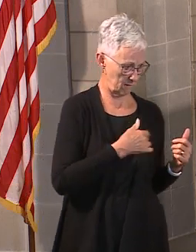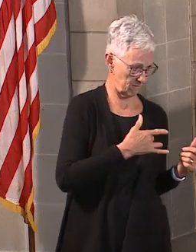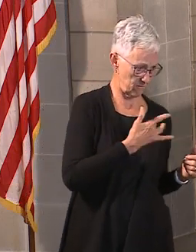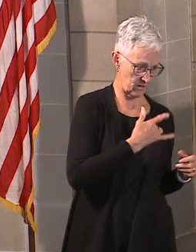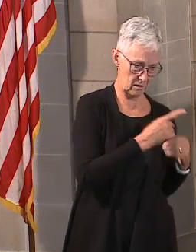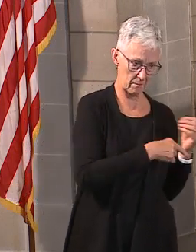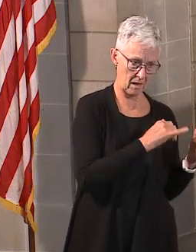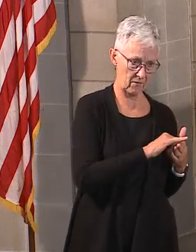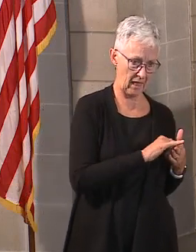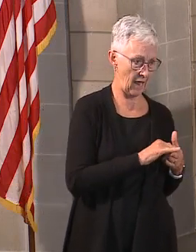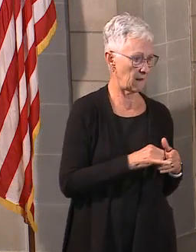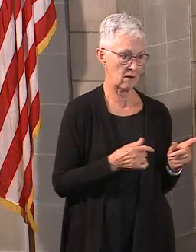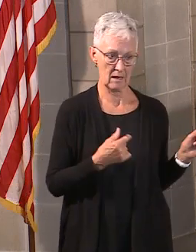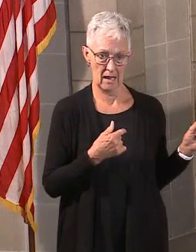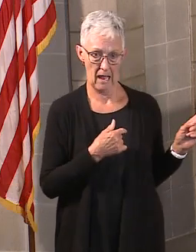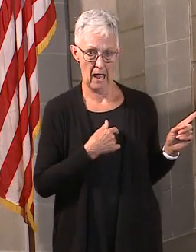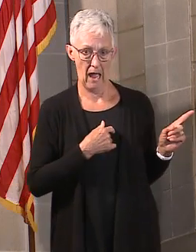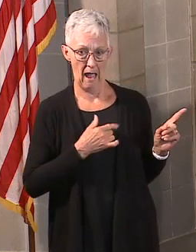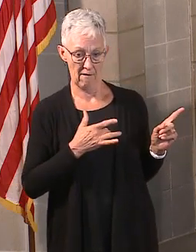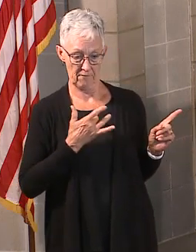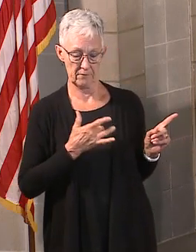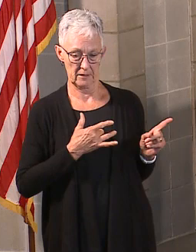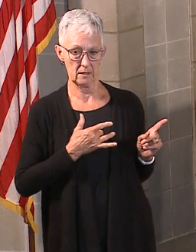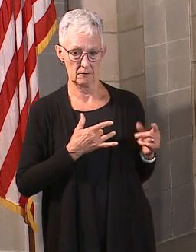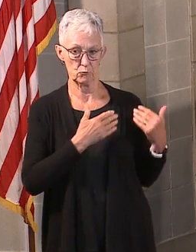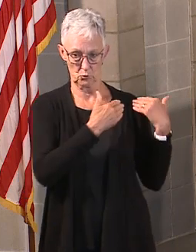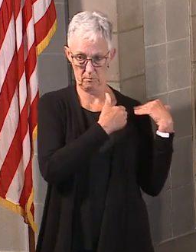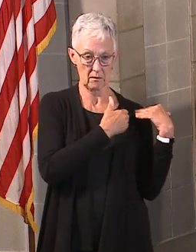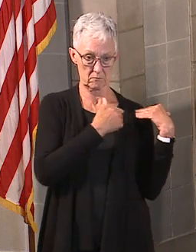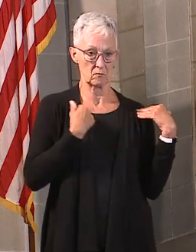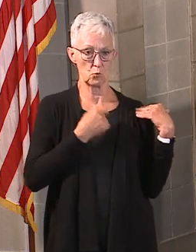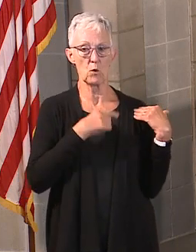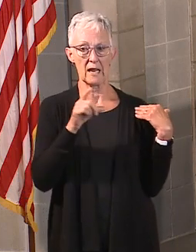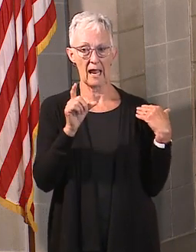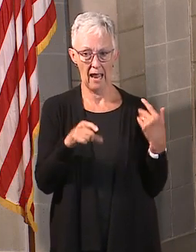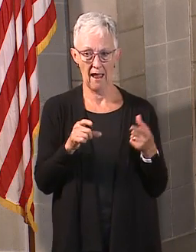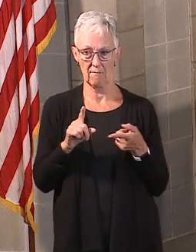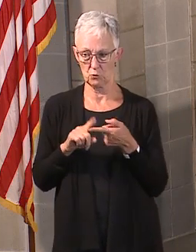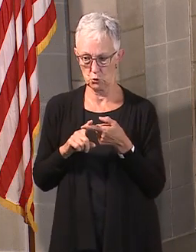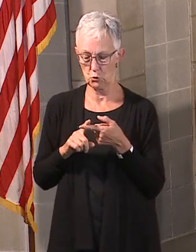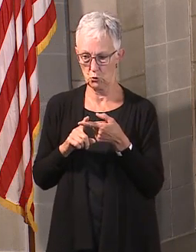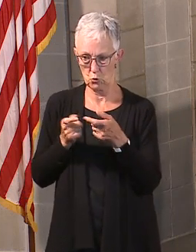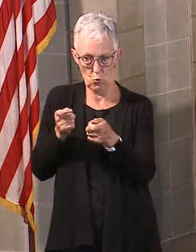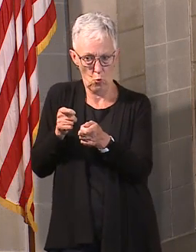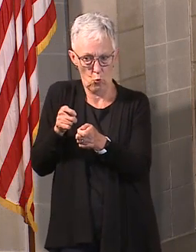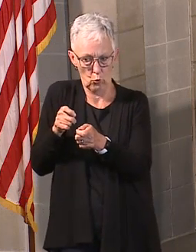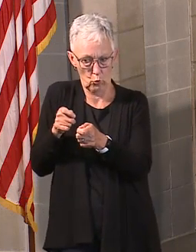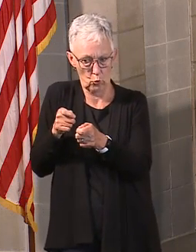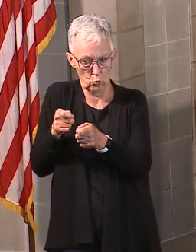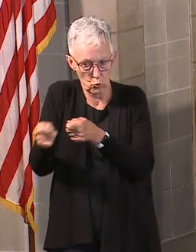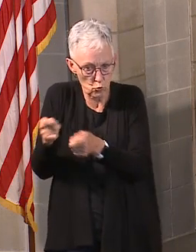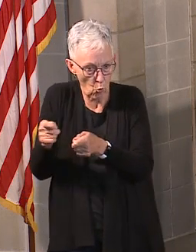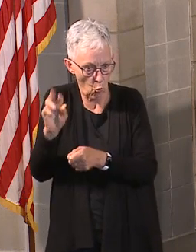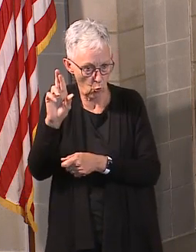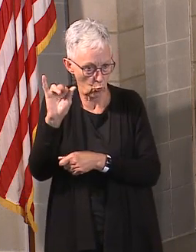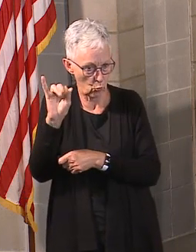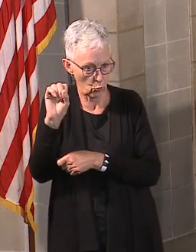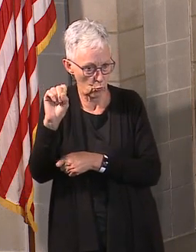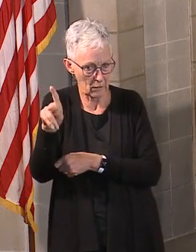to mitigate that opportunity. And I'll go back to the, you know, the analogy I've used with highway